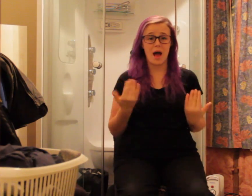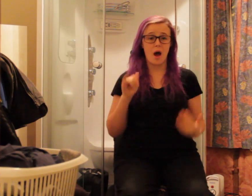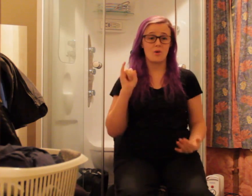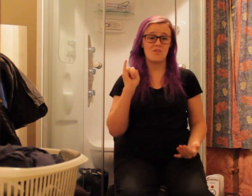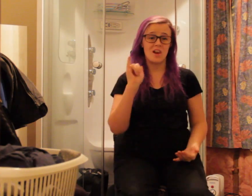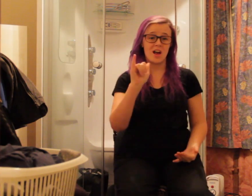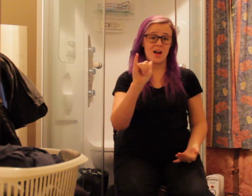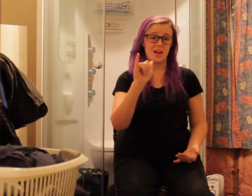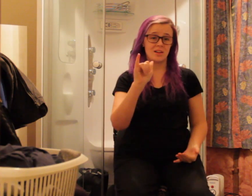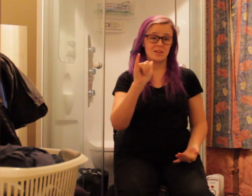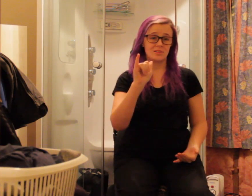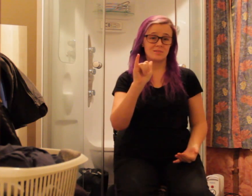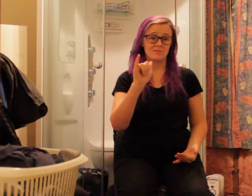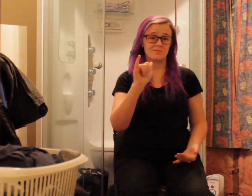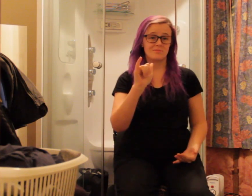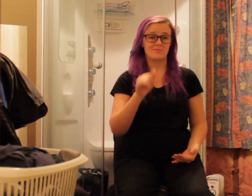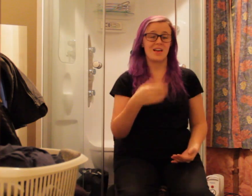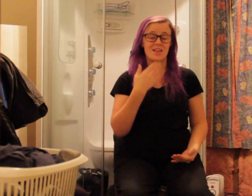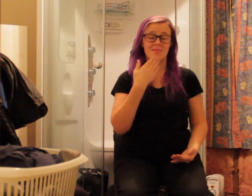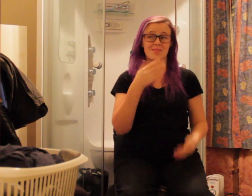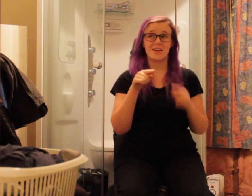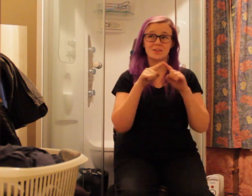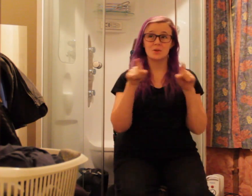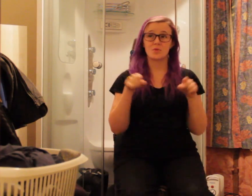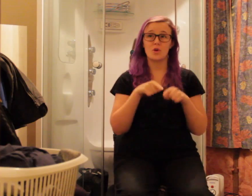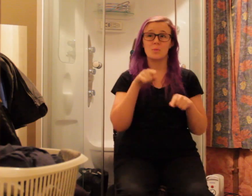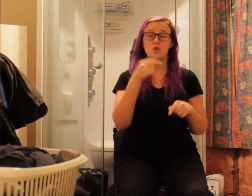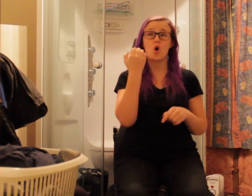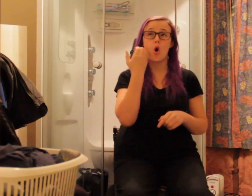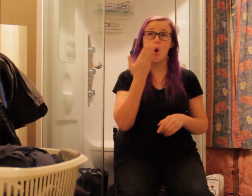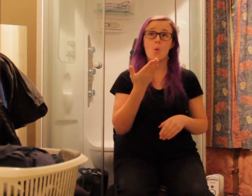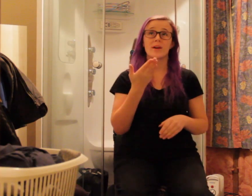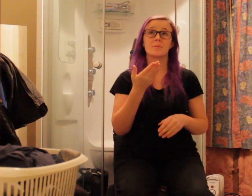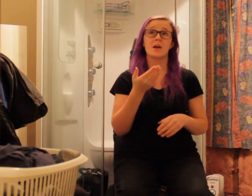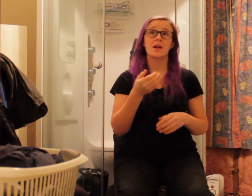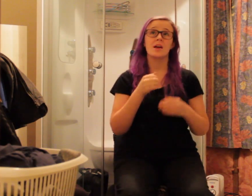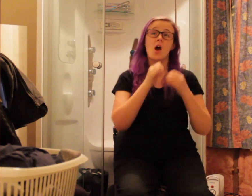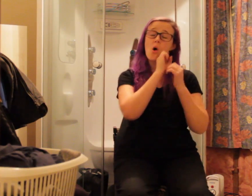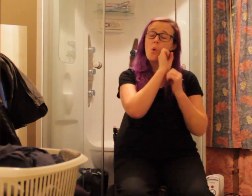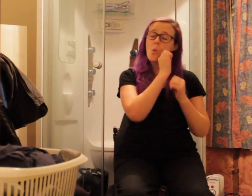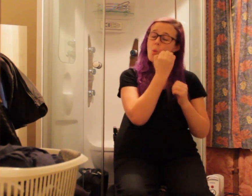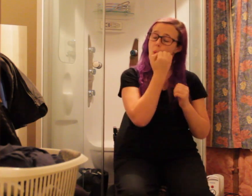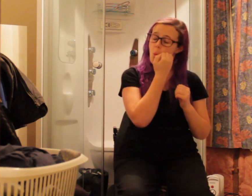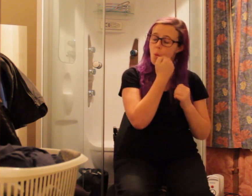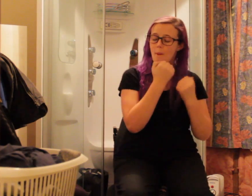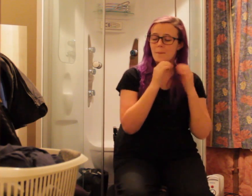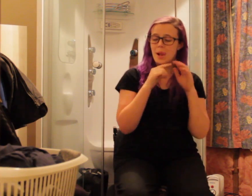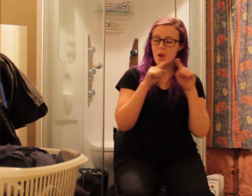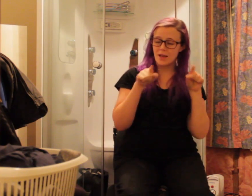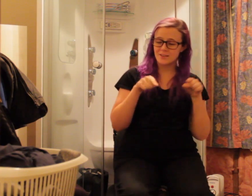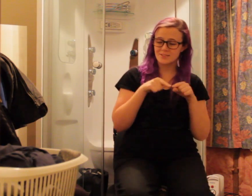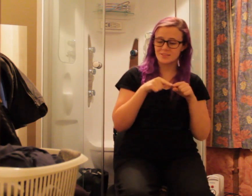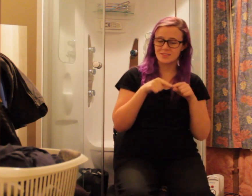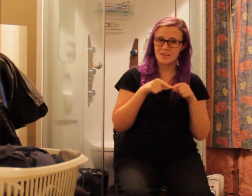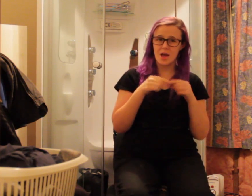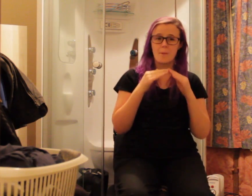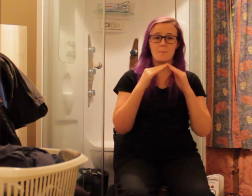sure how to fly. Thank you and you'll always be my warmest place, a home to me.